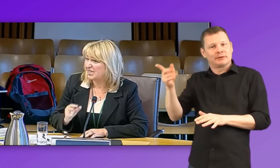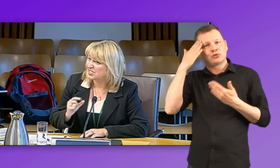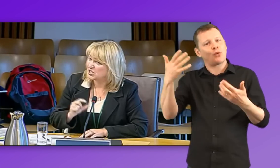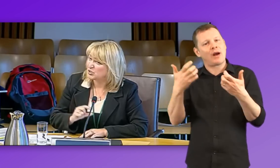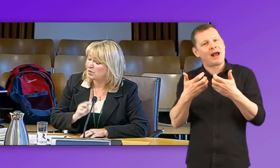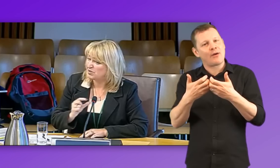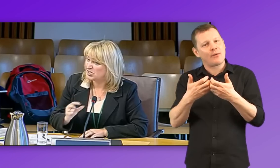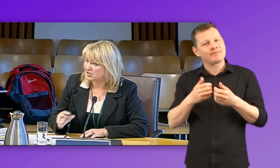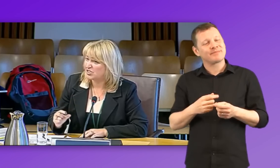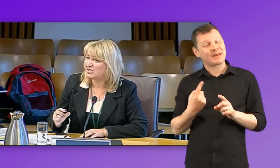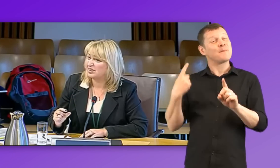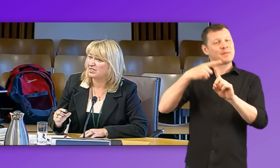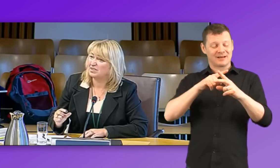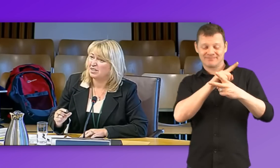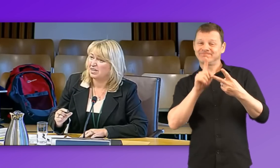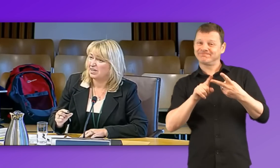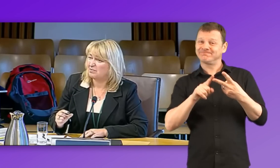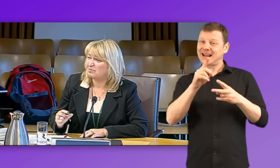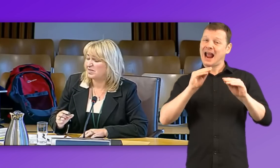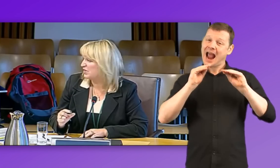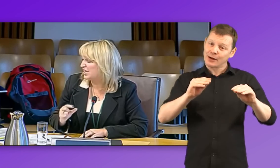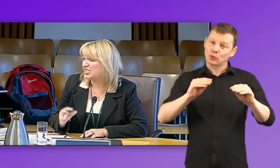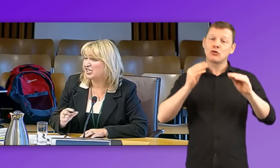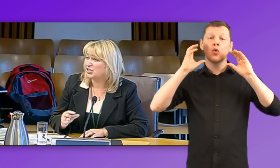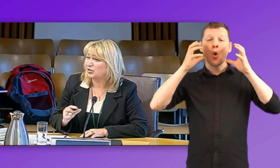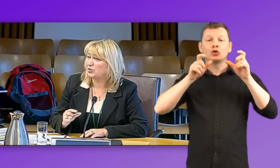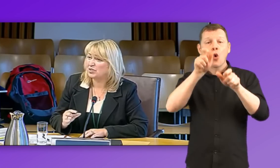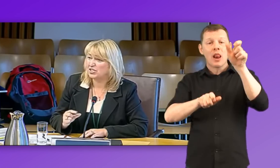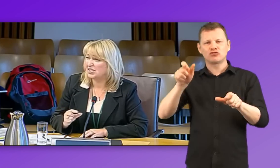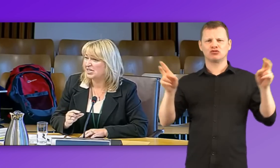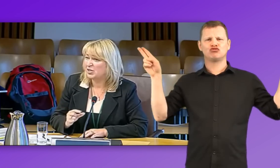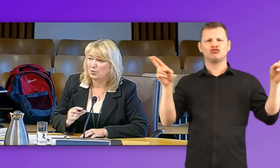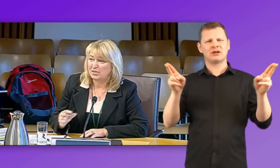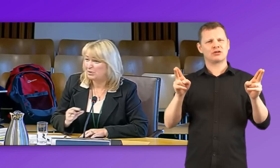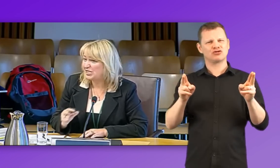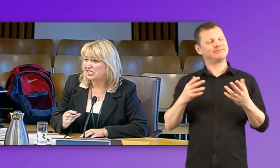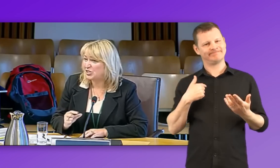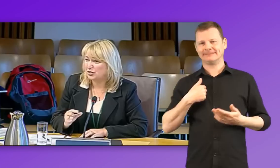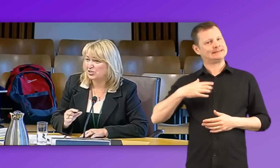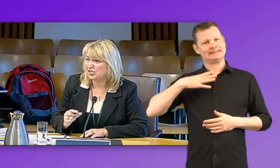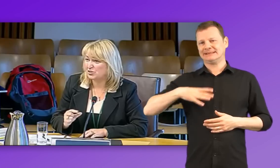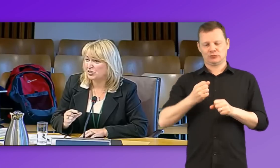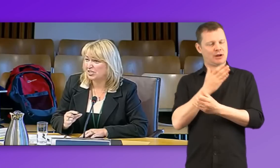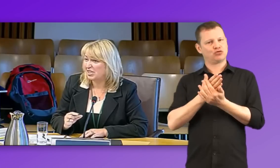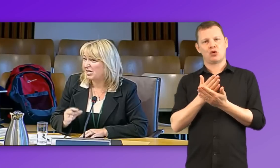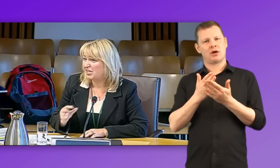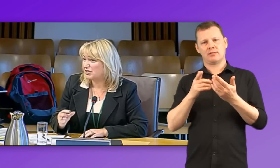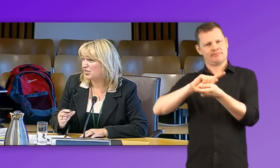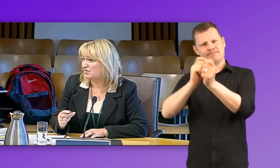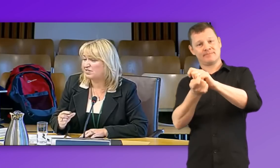And this issue about the reduction in educational audiologists, we need to ensure that there's a solution. Ayrshire have